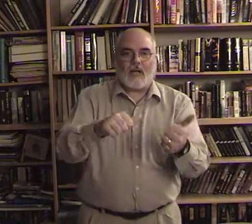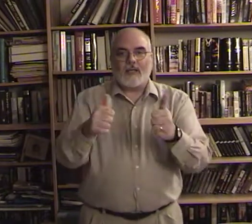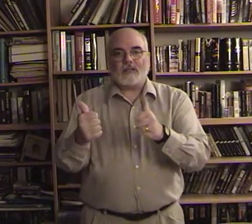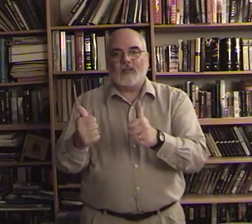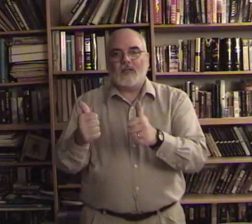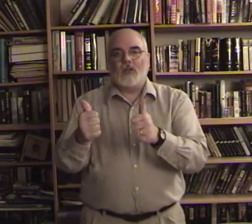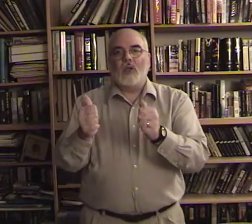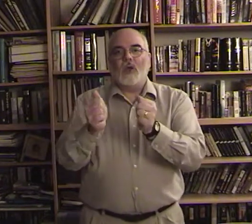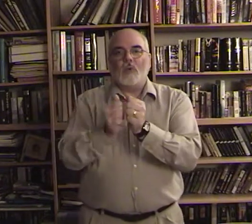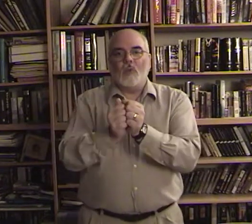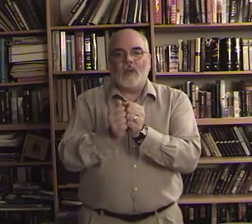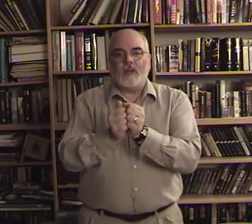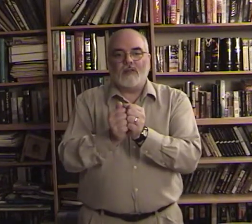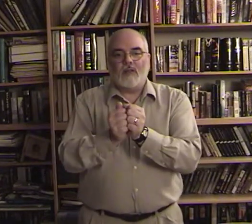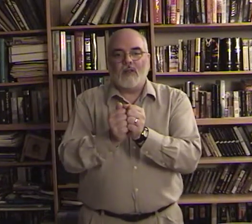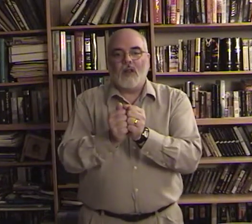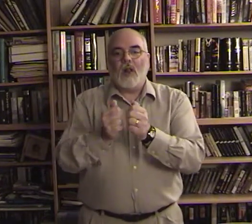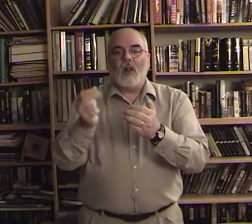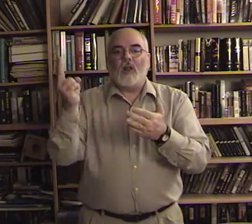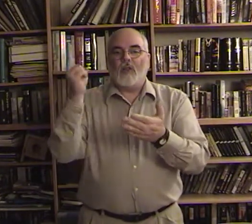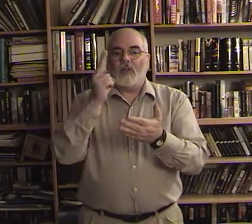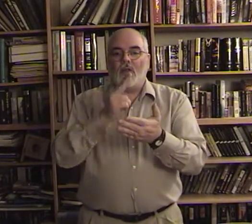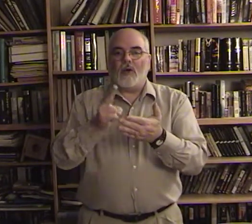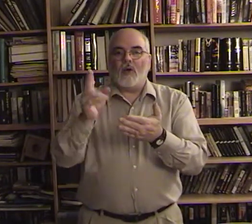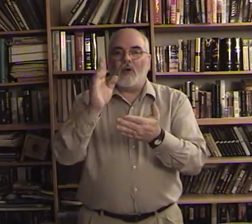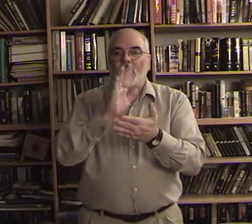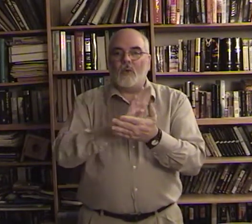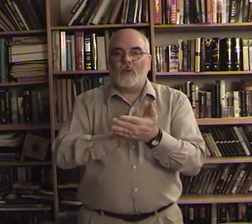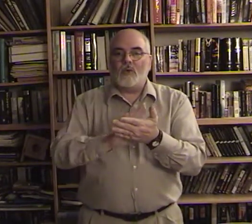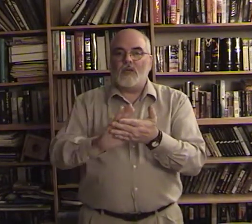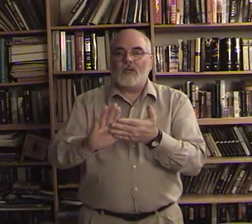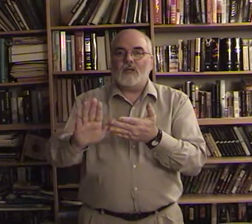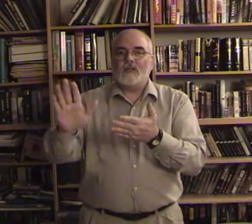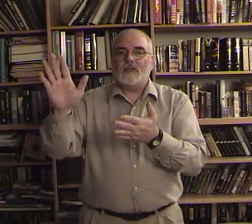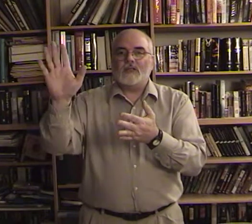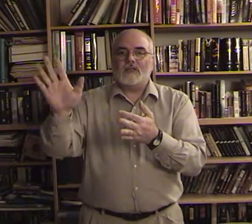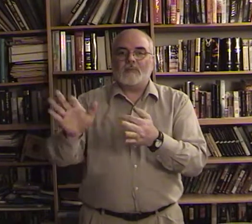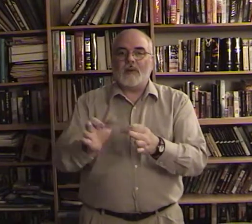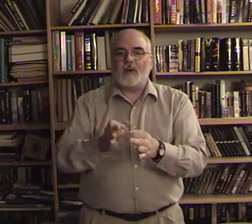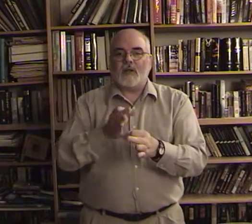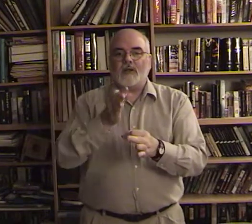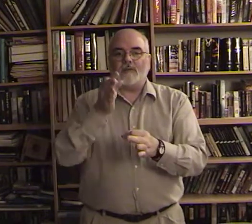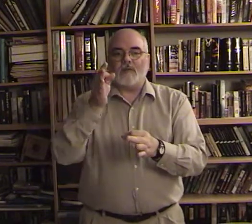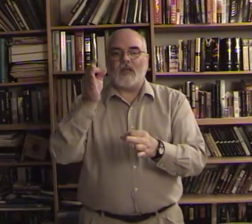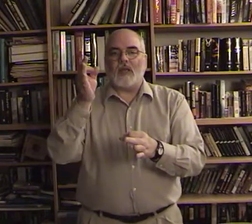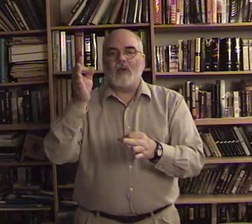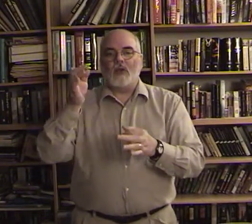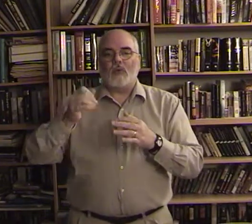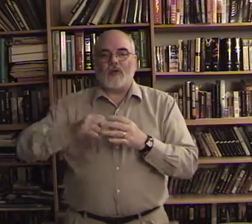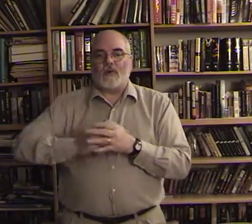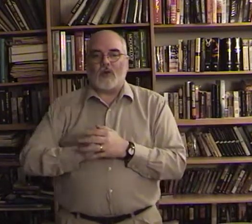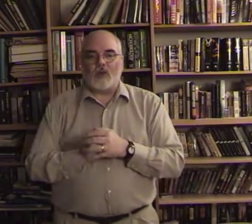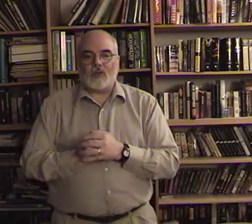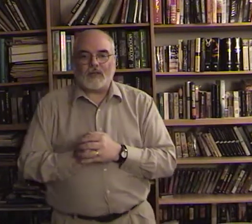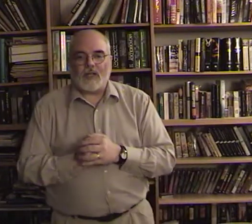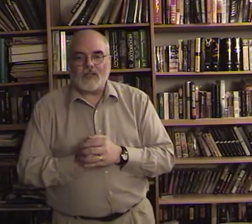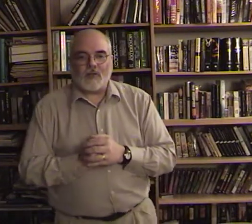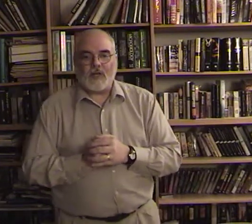with the holy spirit okay we've covered all those signs already